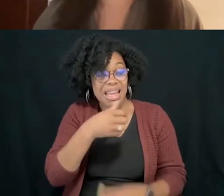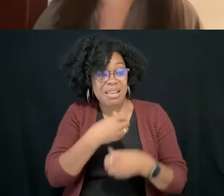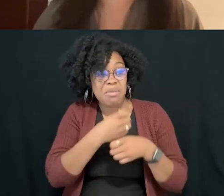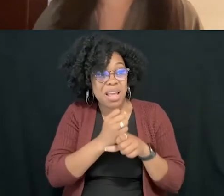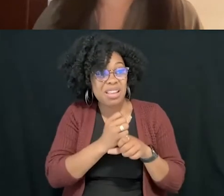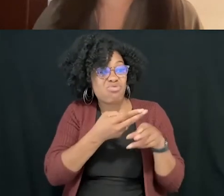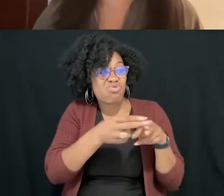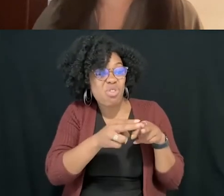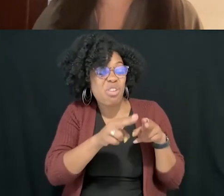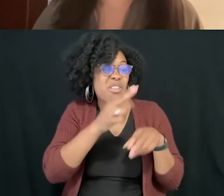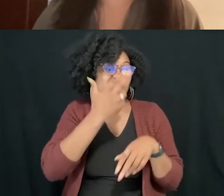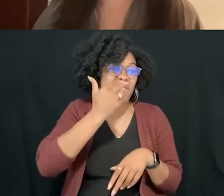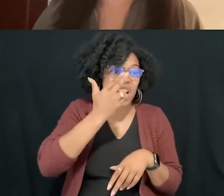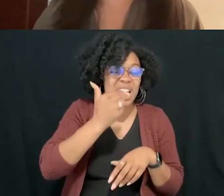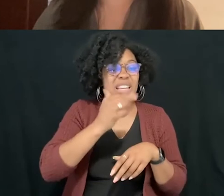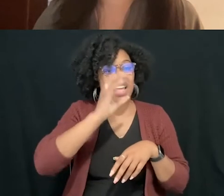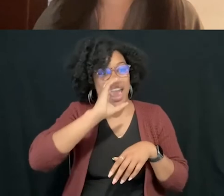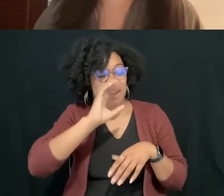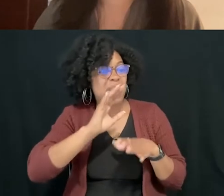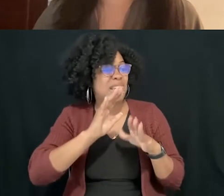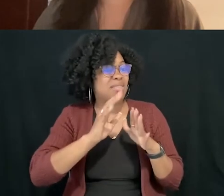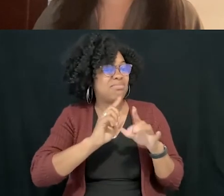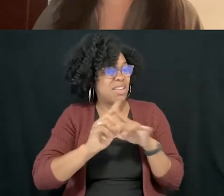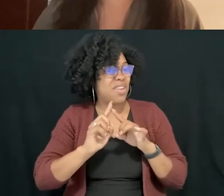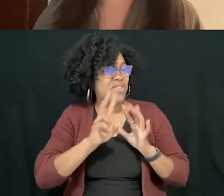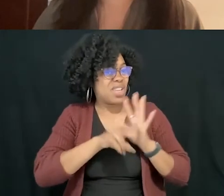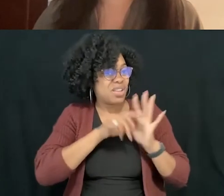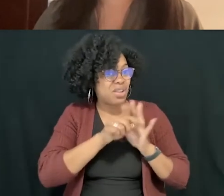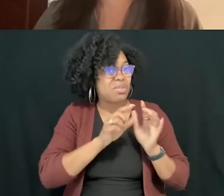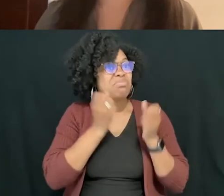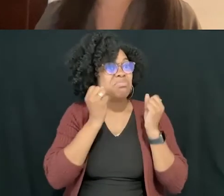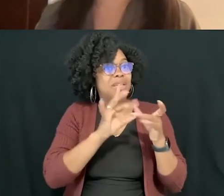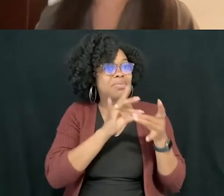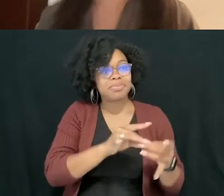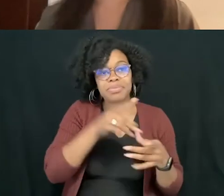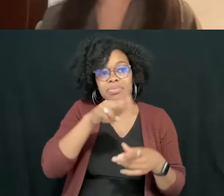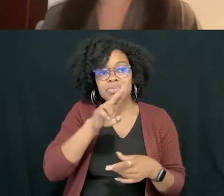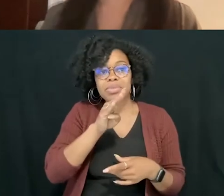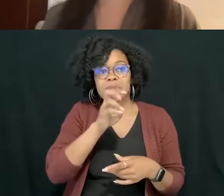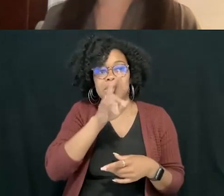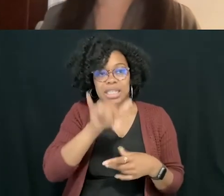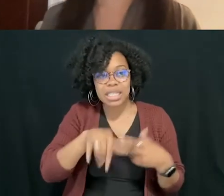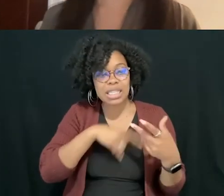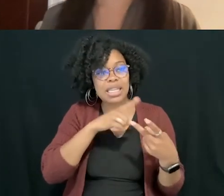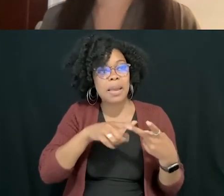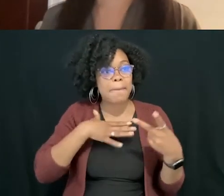lots of puberty related ones, lots of ones about bodies and sexual health. And they do it in a way that